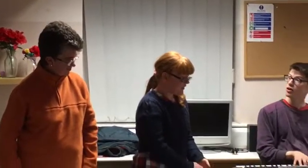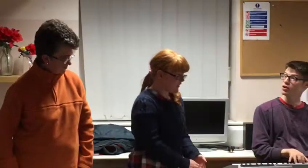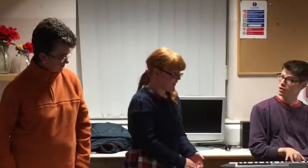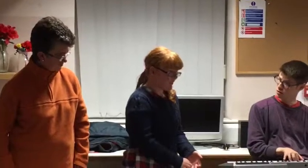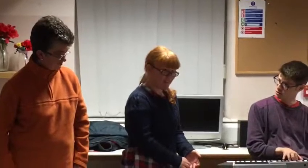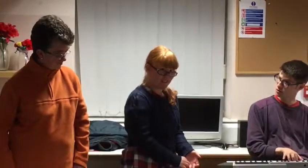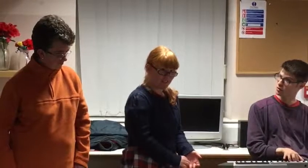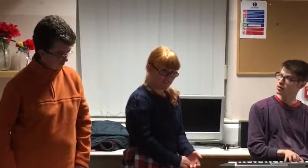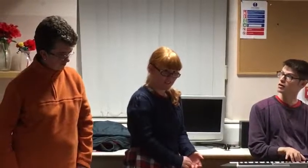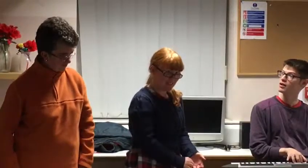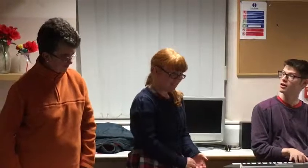I know